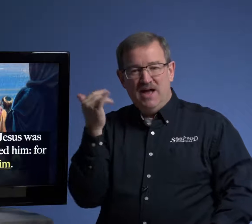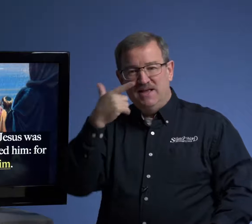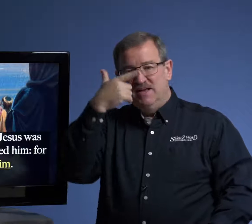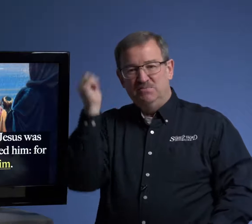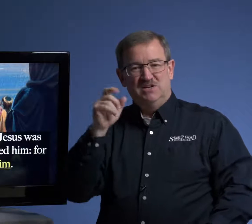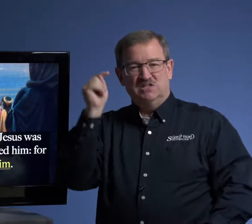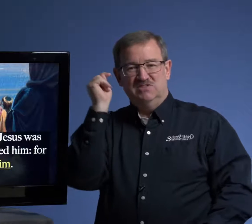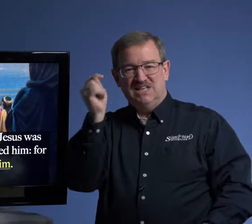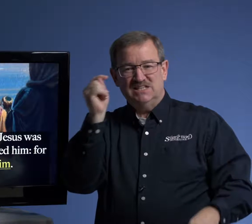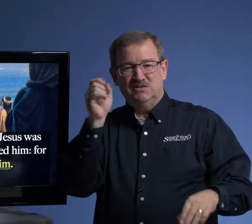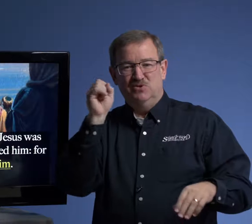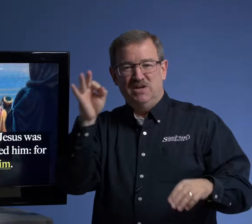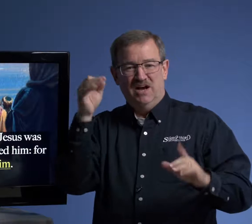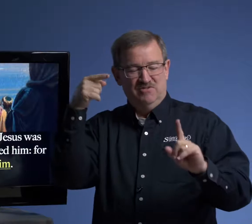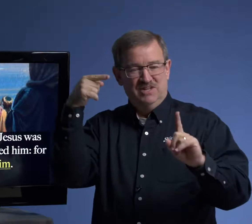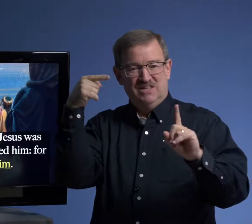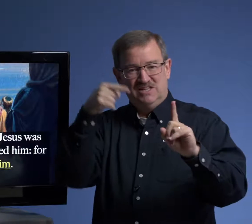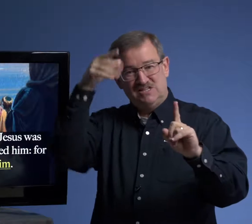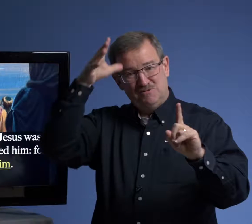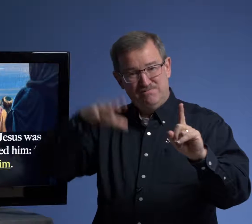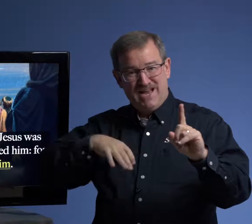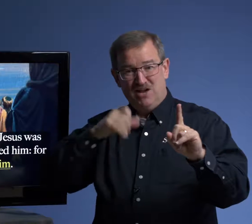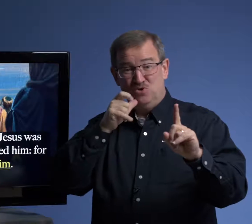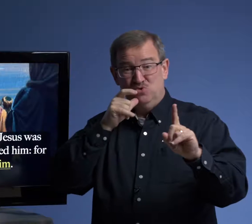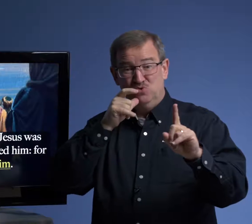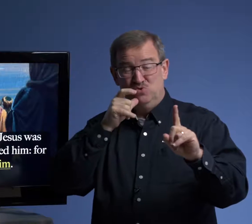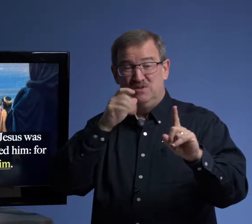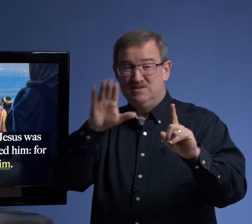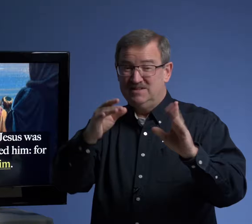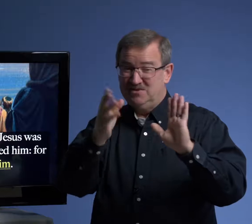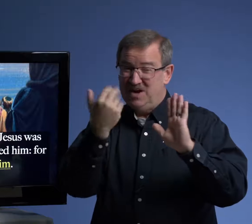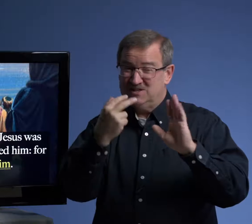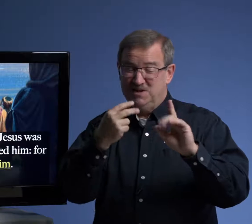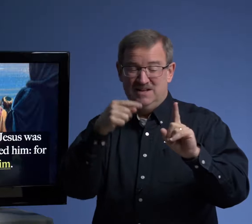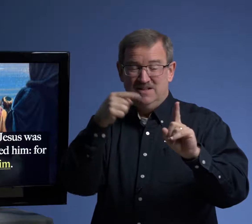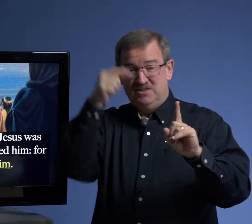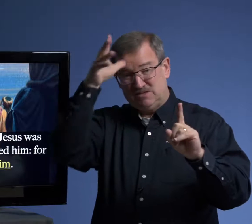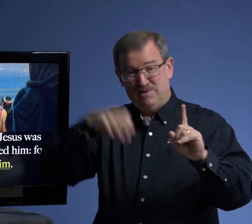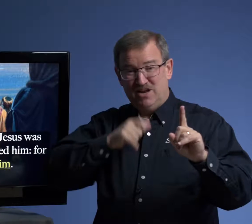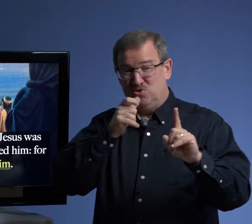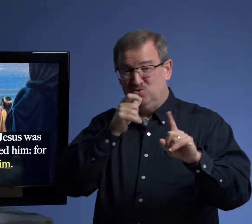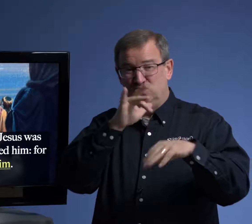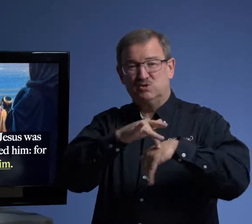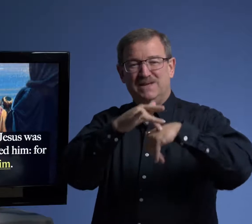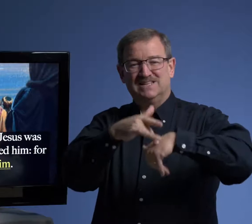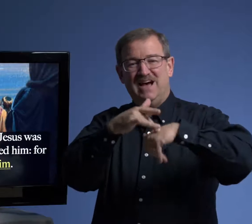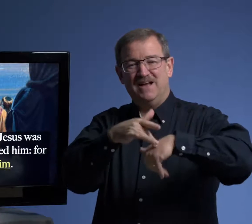Why? Because of the testimony of this man who, watch me, this man who spent time